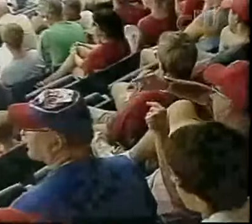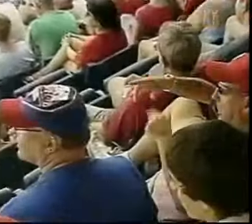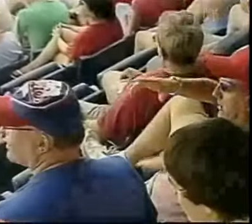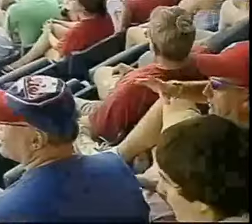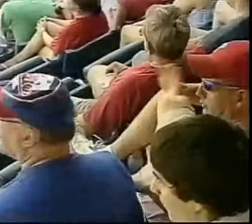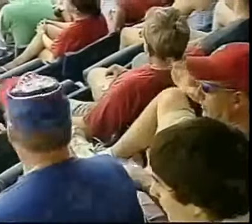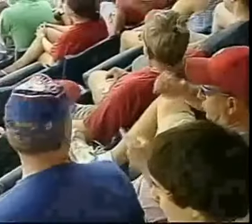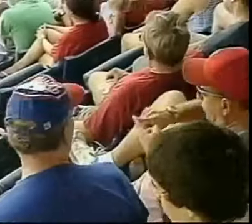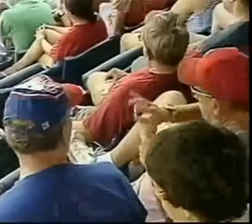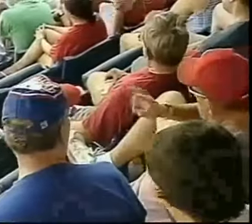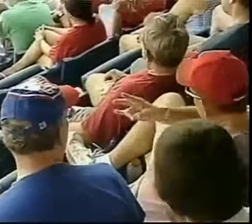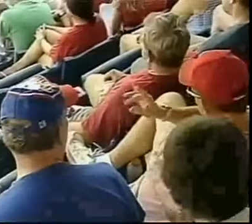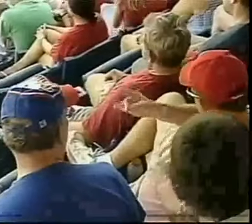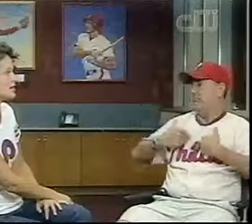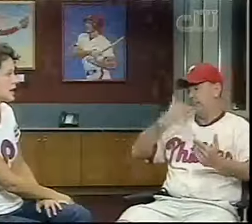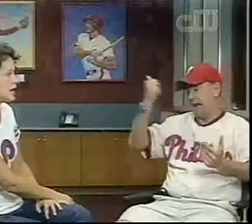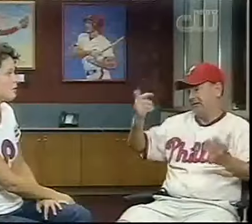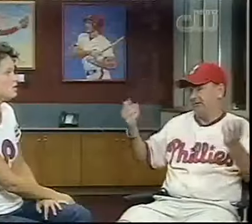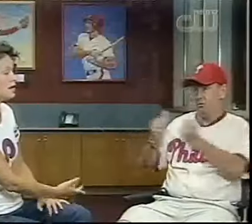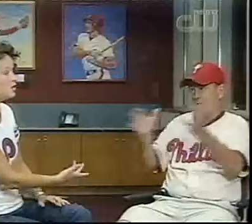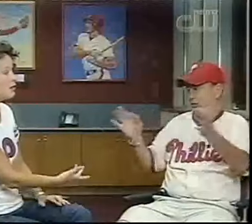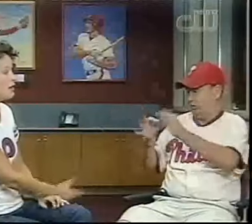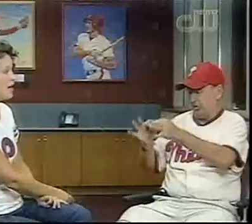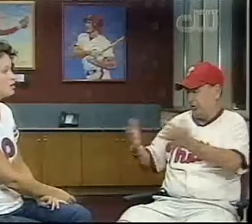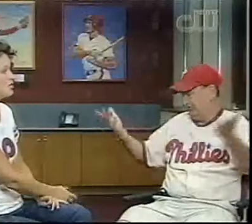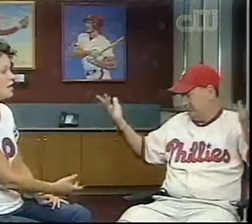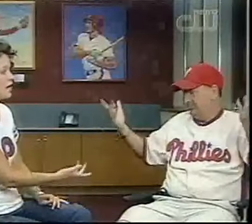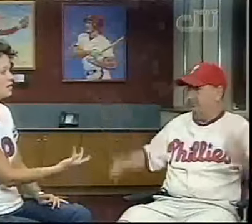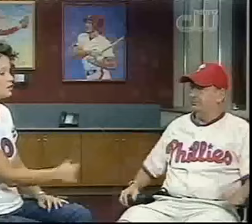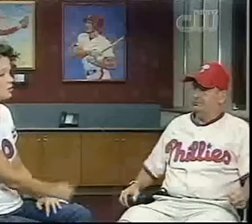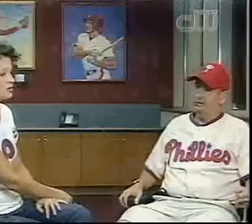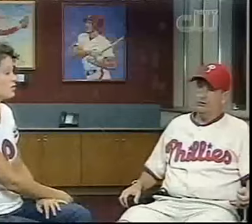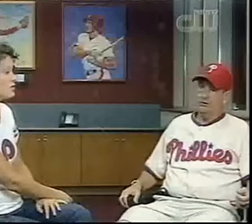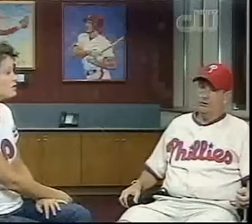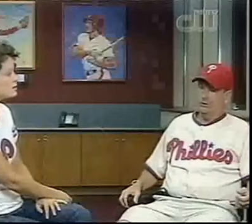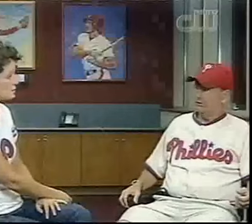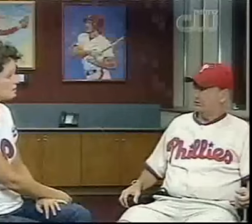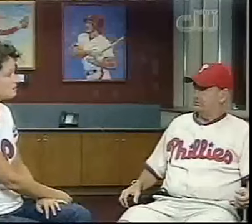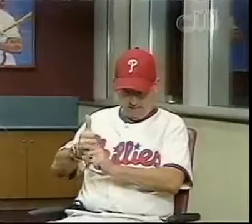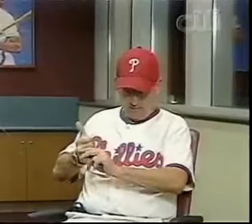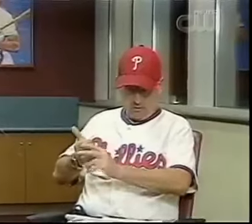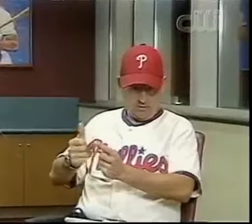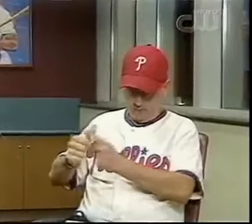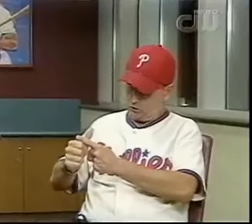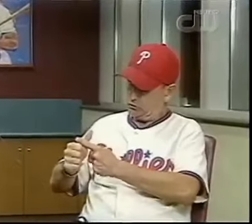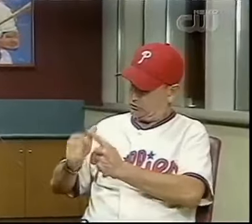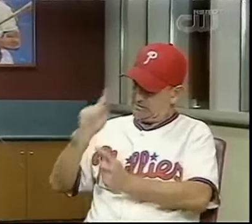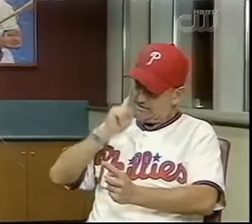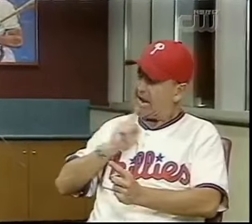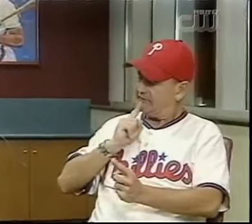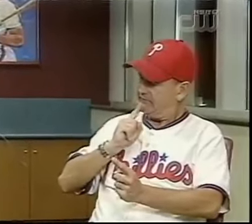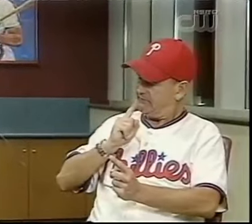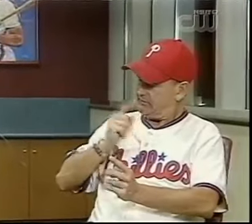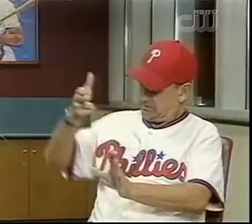listed. So I keep my eye on that as well as the game. And I try my best without having interpreter services. Chris also has strong